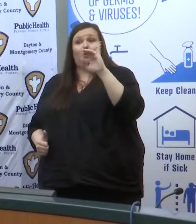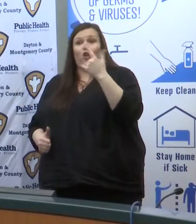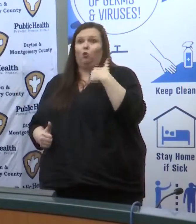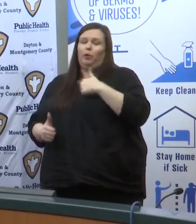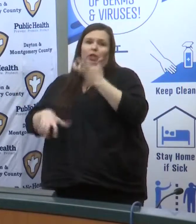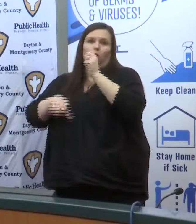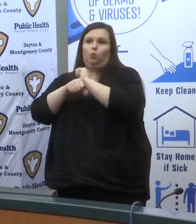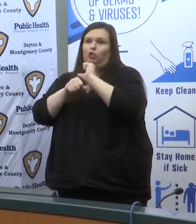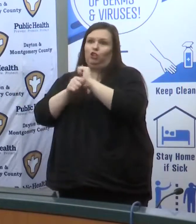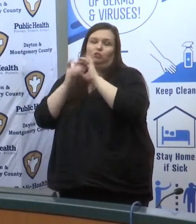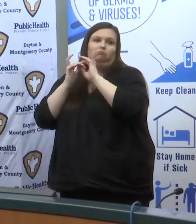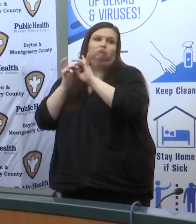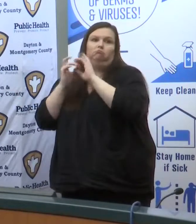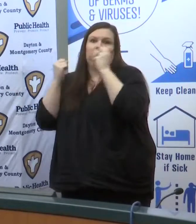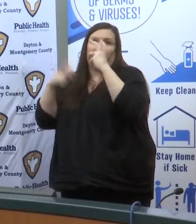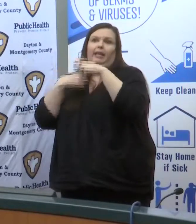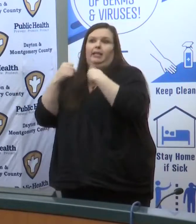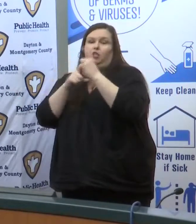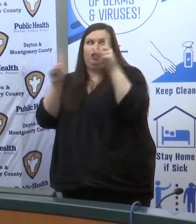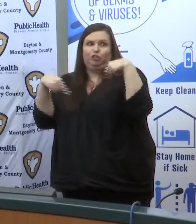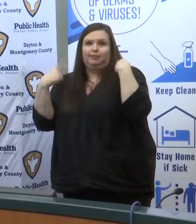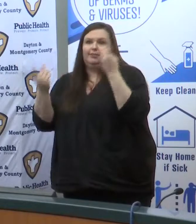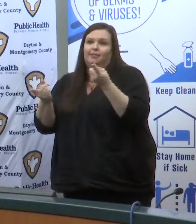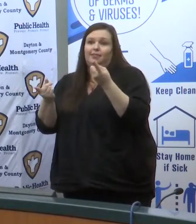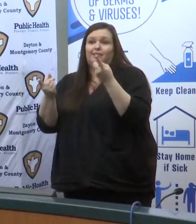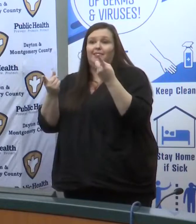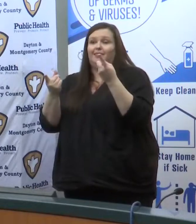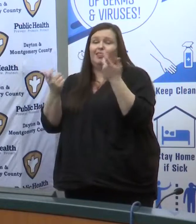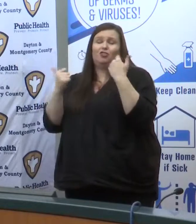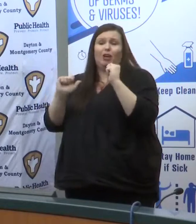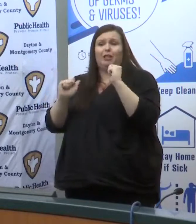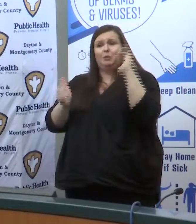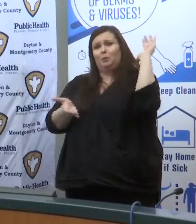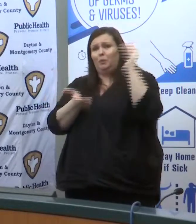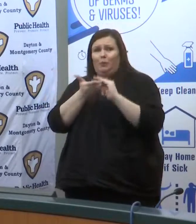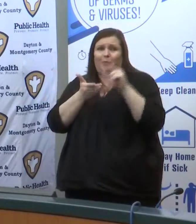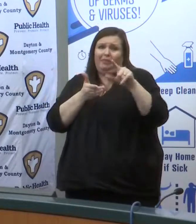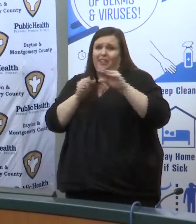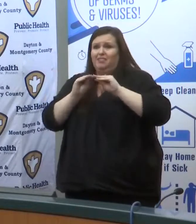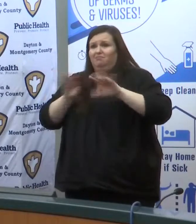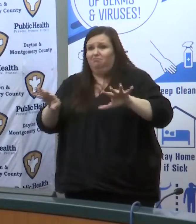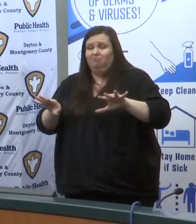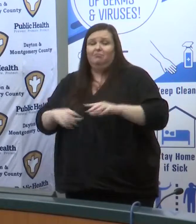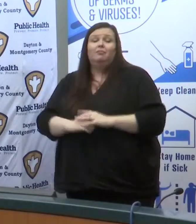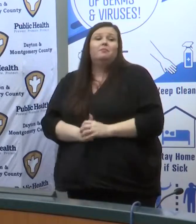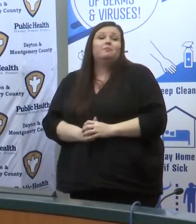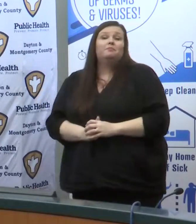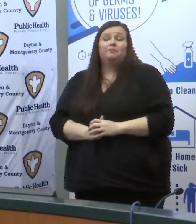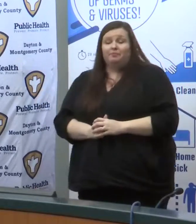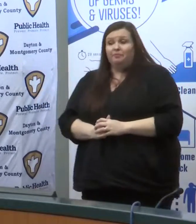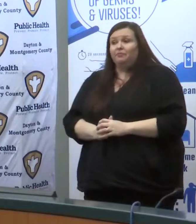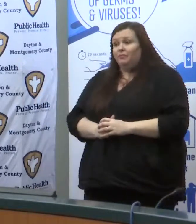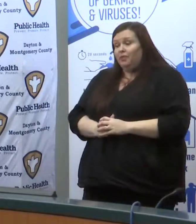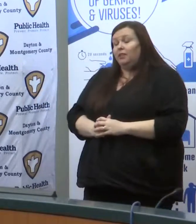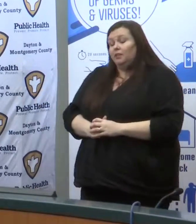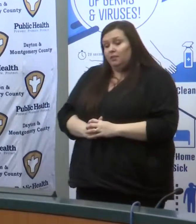with over the years in working together to fight this pandemic. As been mentioned here